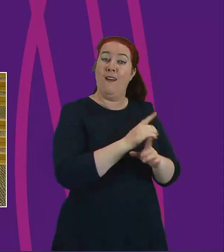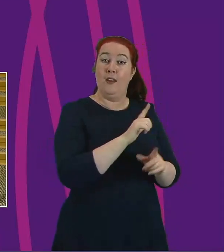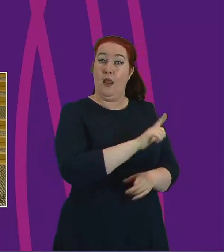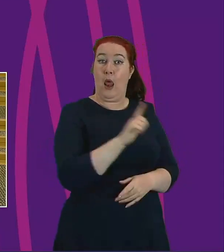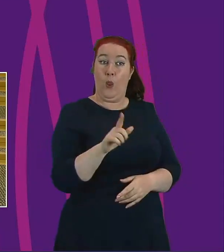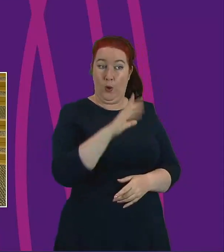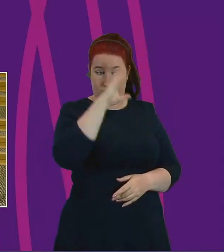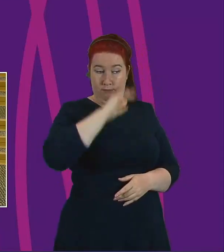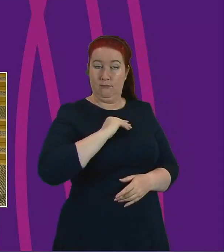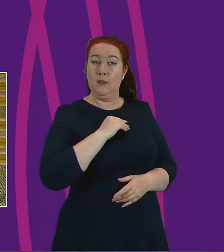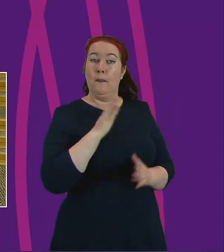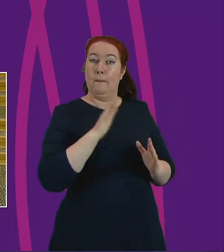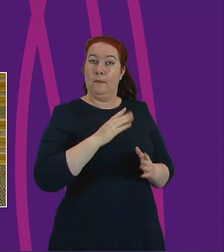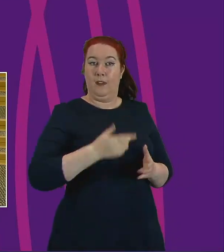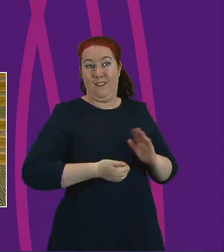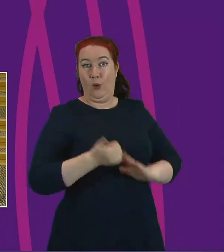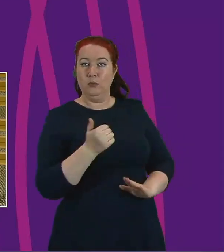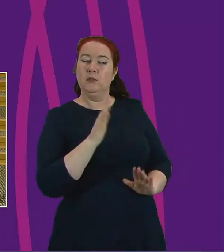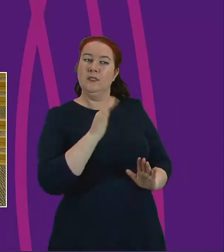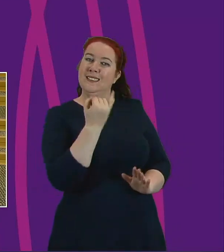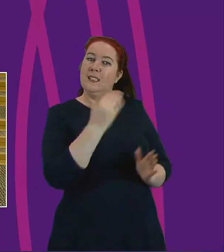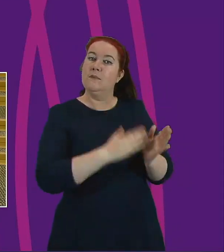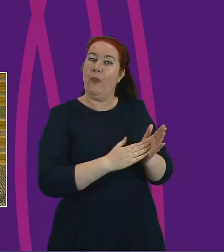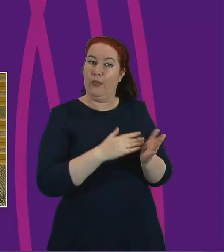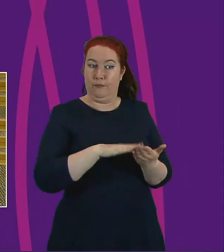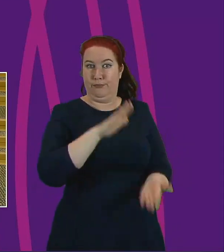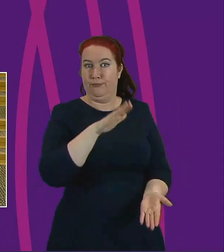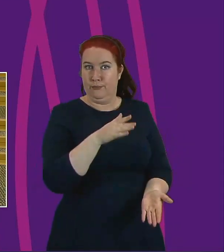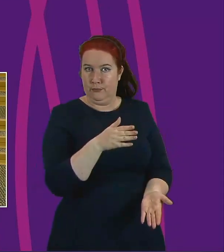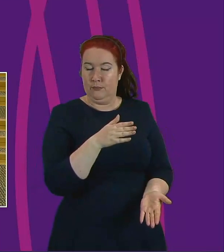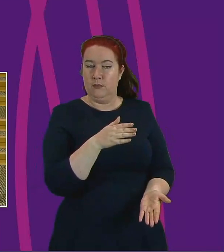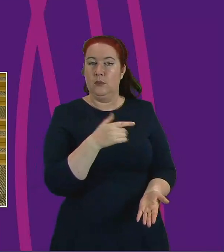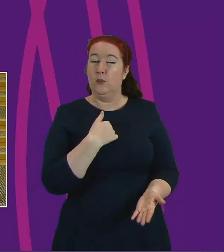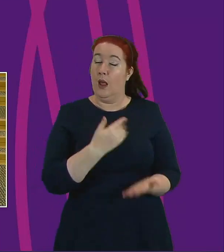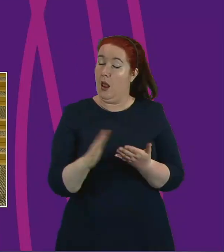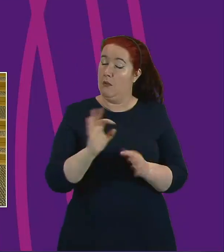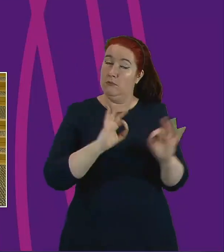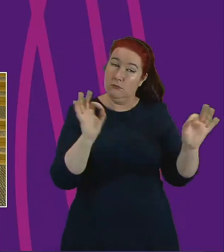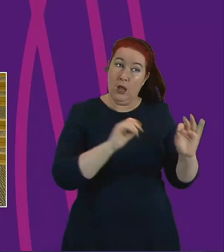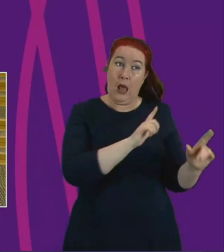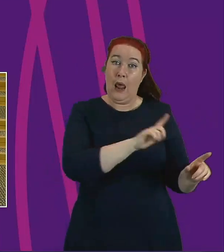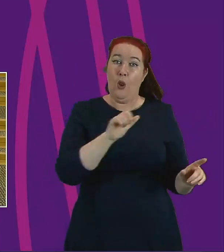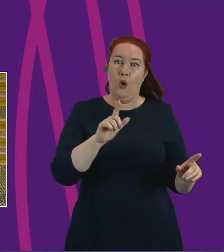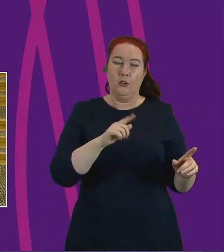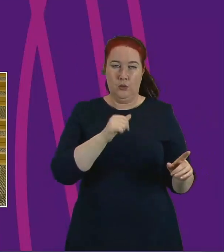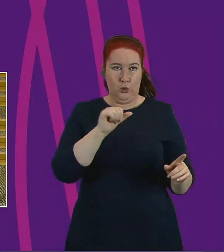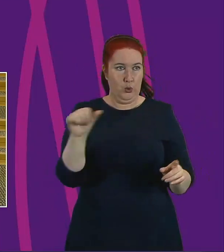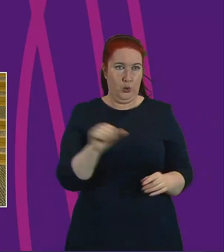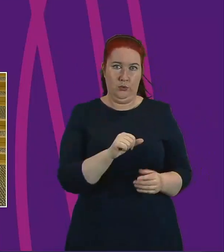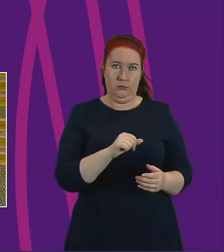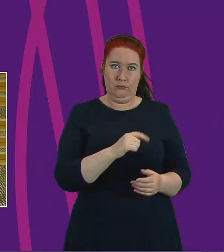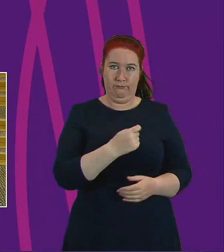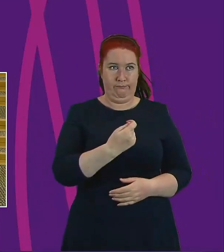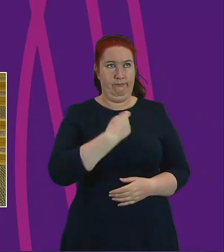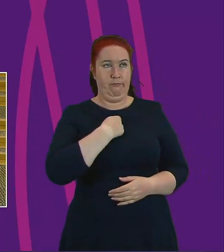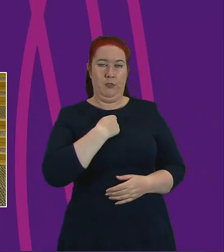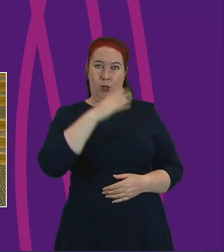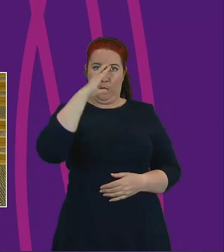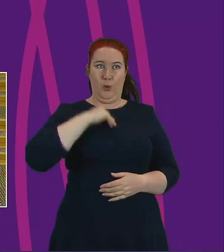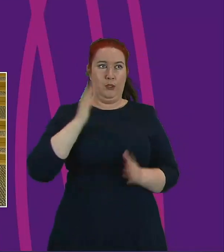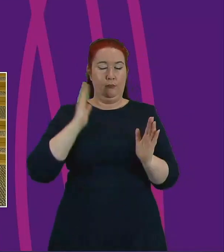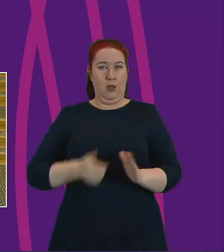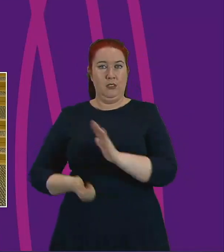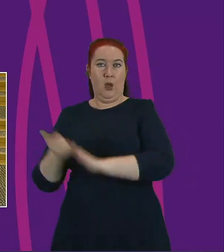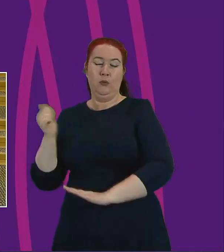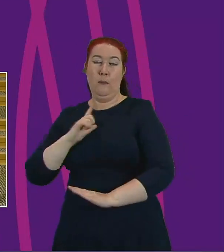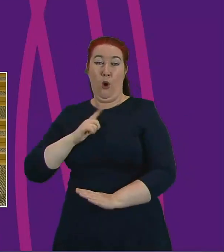give a tenant to six months. We've been clear that no landlord should evict a tenant because they have suffered financial hardship, due to